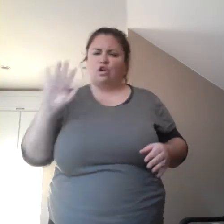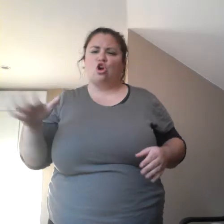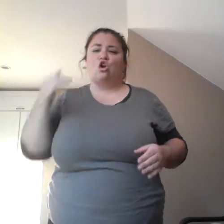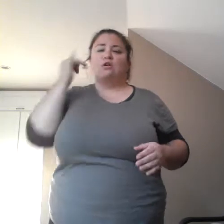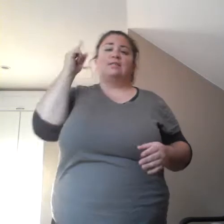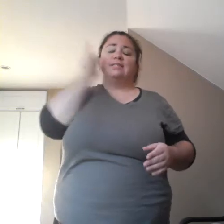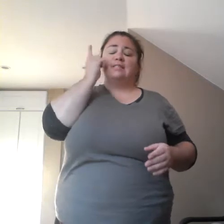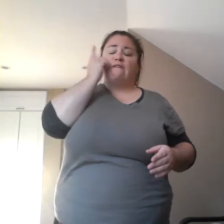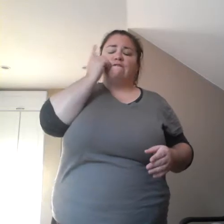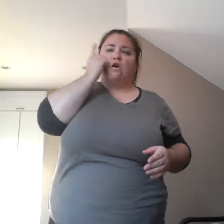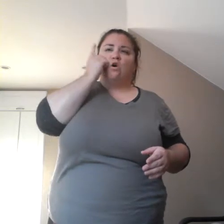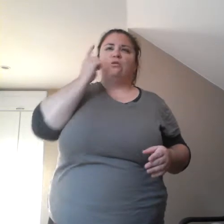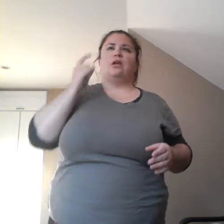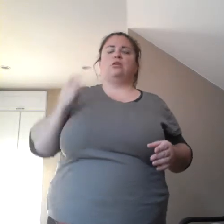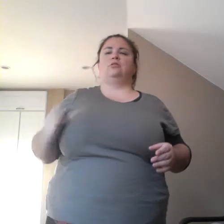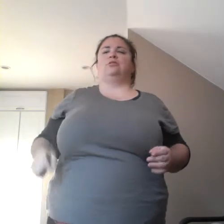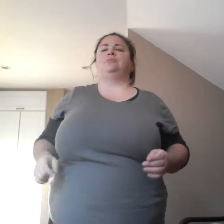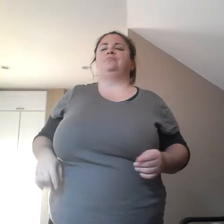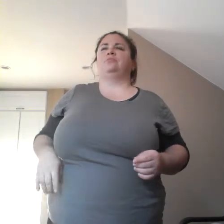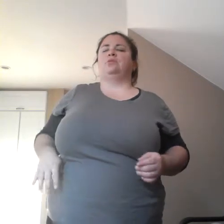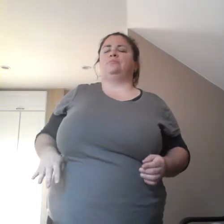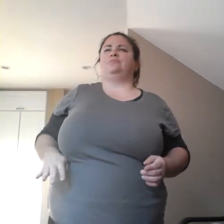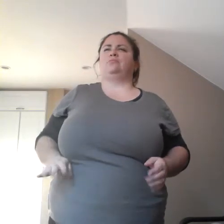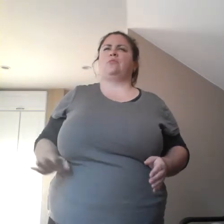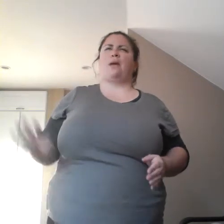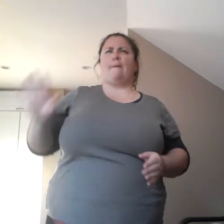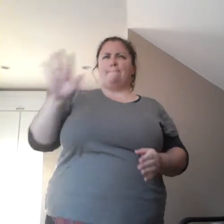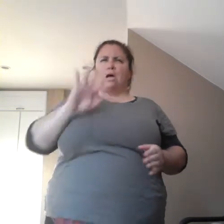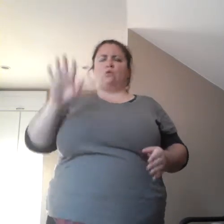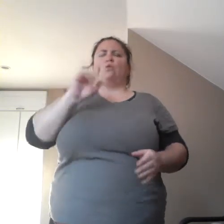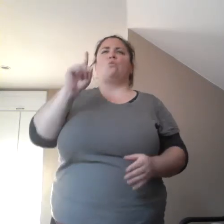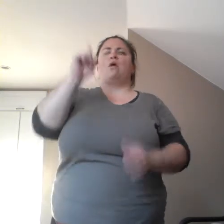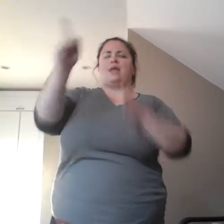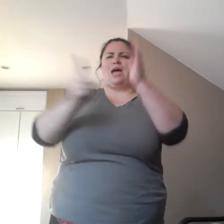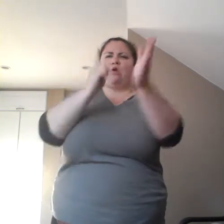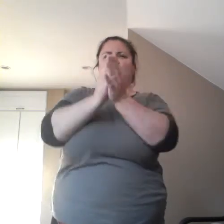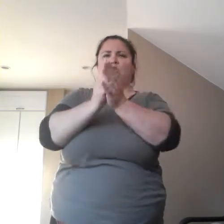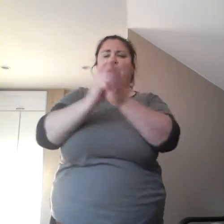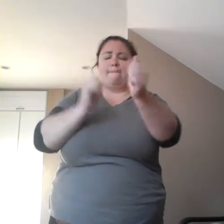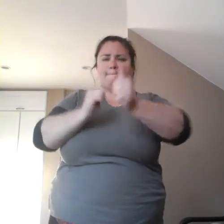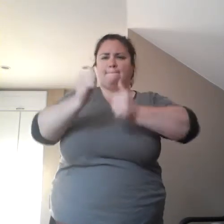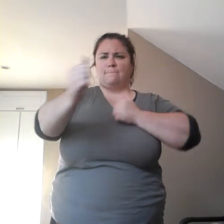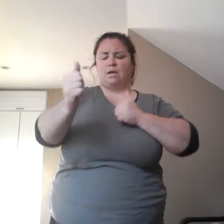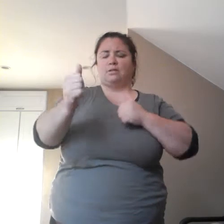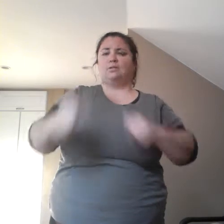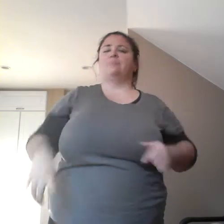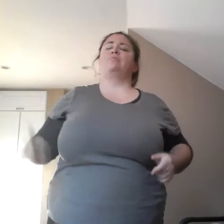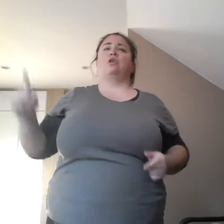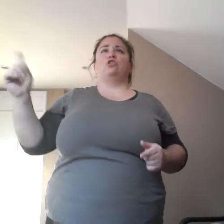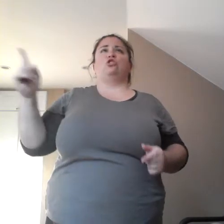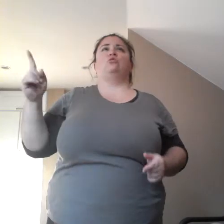hour has gone past by this point. And she was running around the lobby, any staff members she saw,